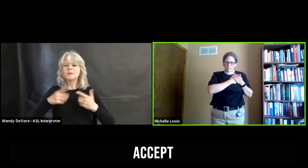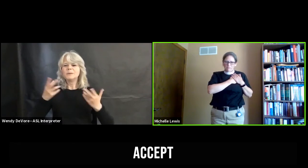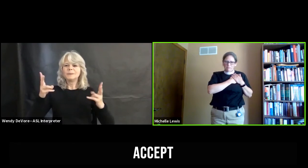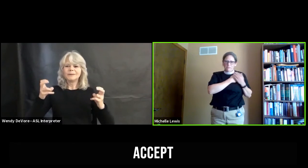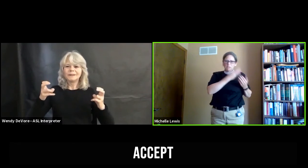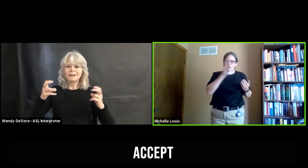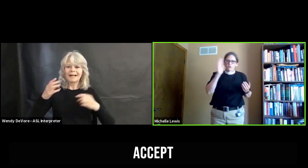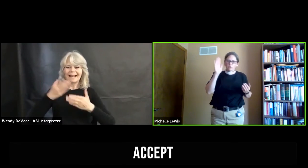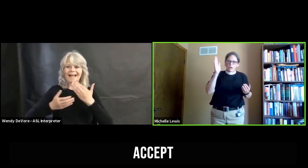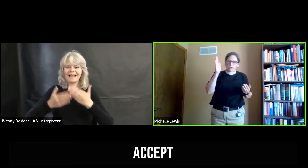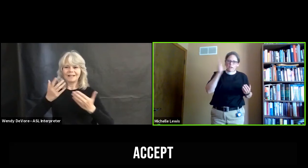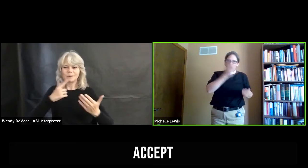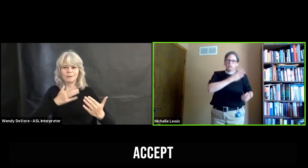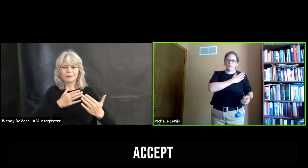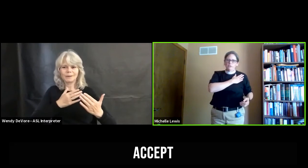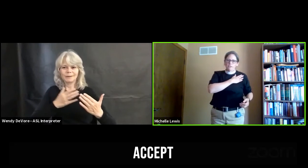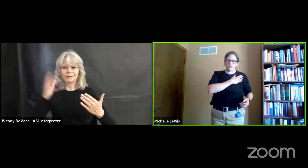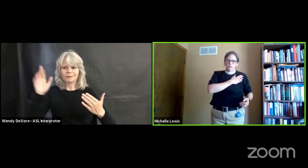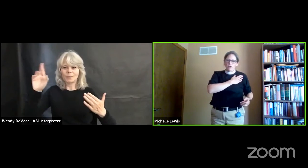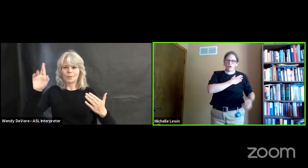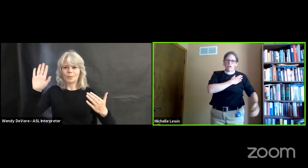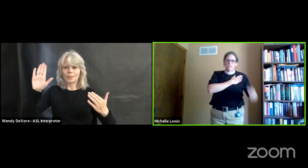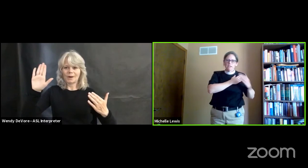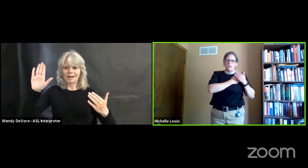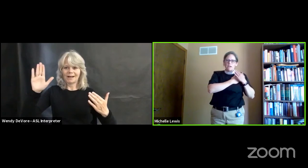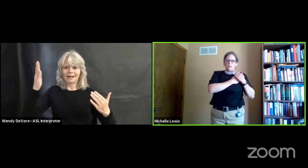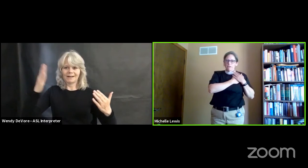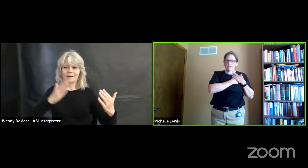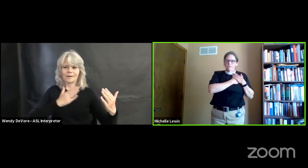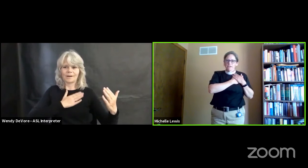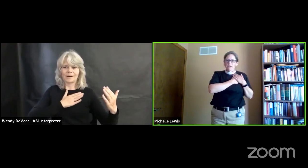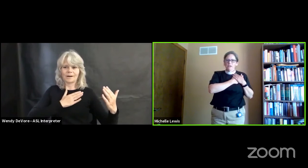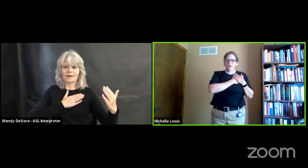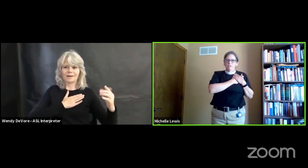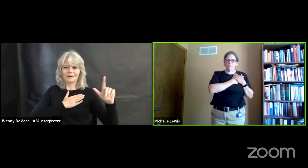so your right hand goes to your heart your left hand covers